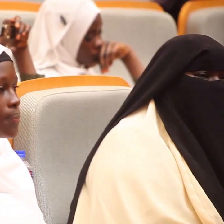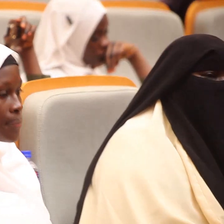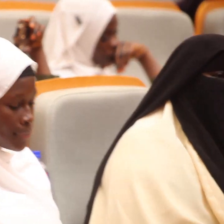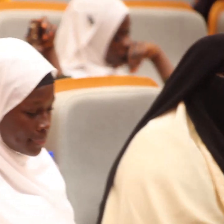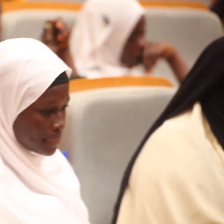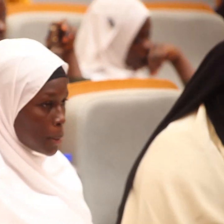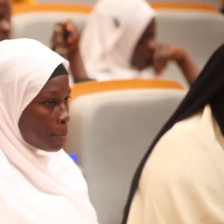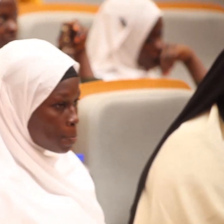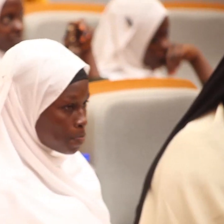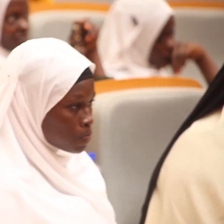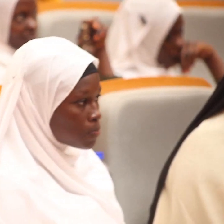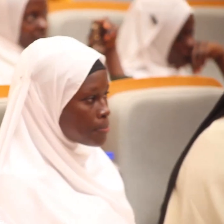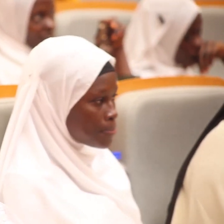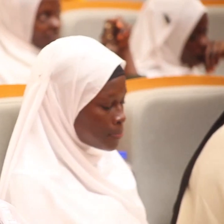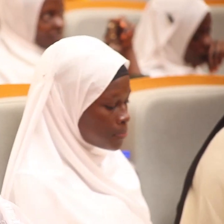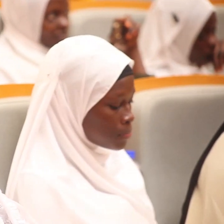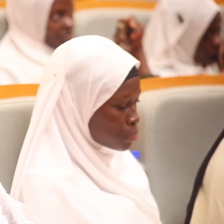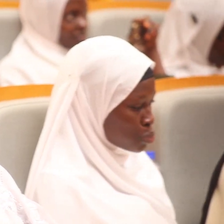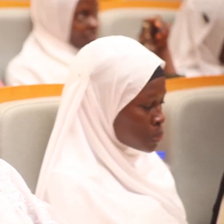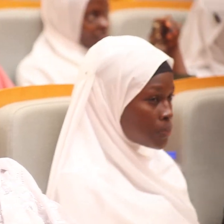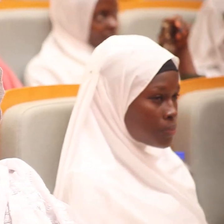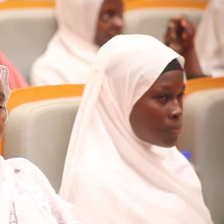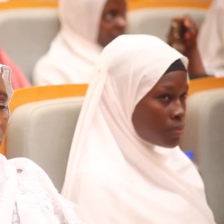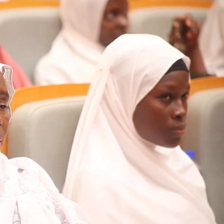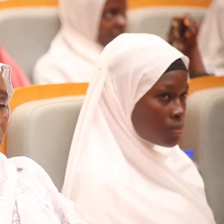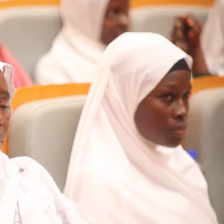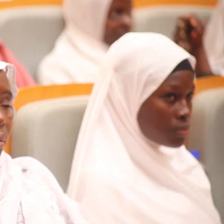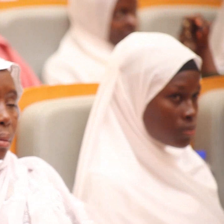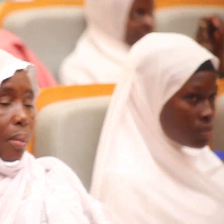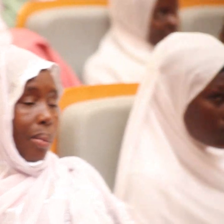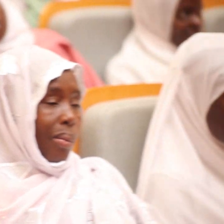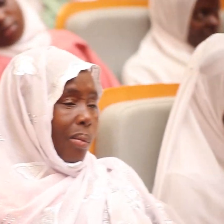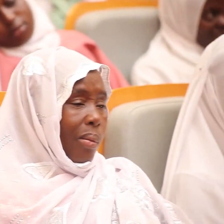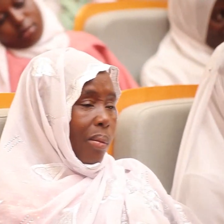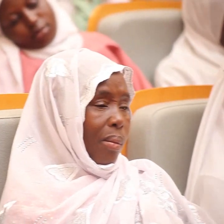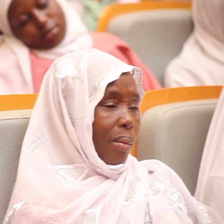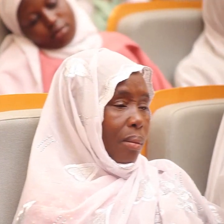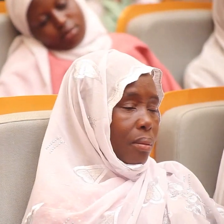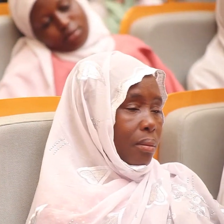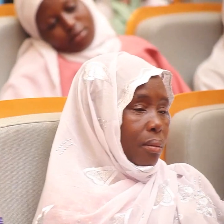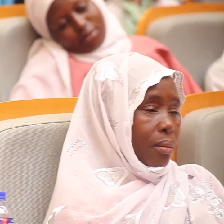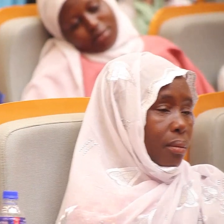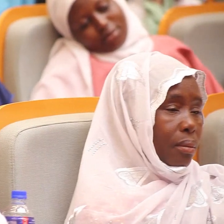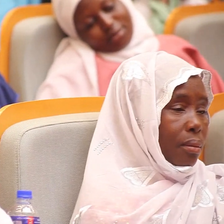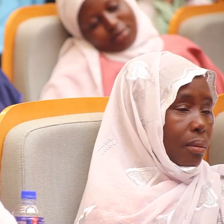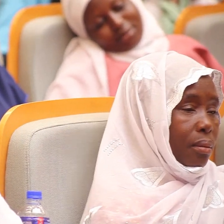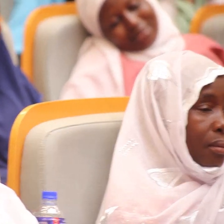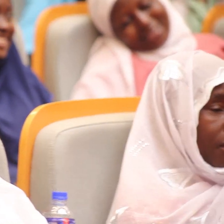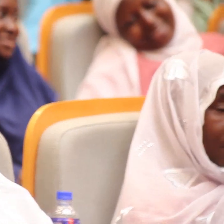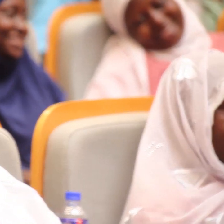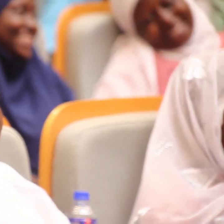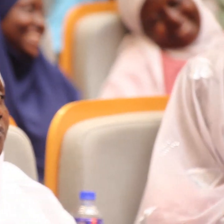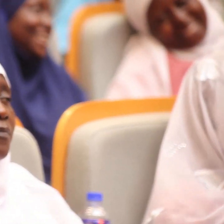why will not Allah put barakah in their drug dealing because they are giving charity from it I am not saying it is halal